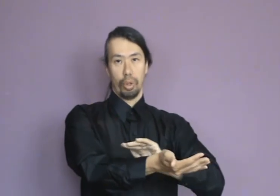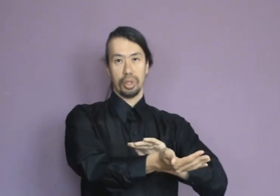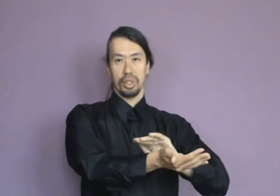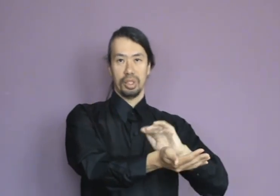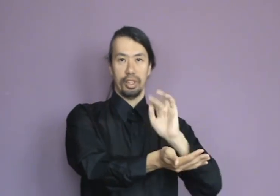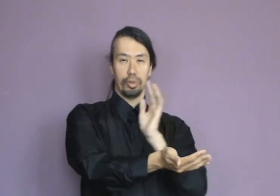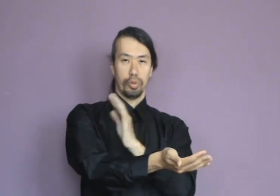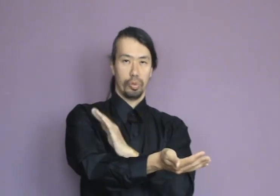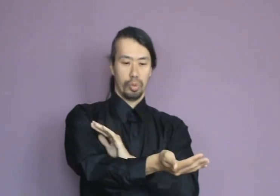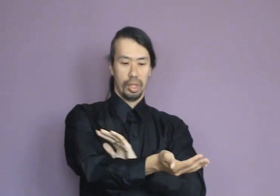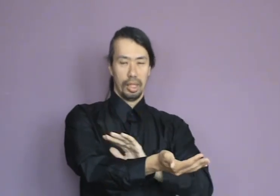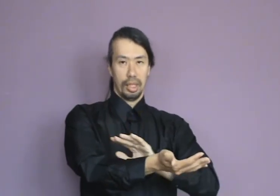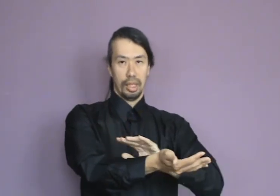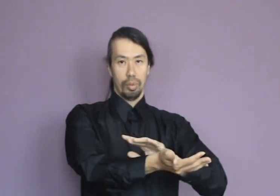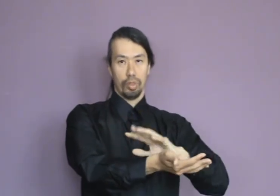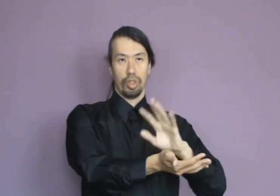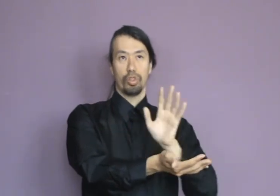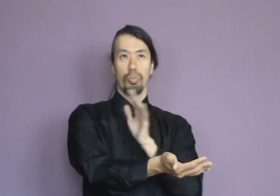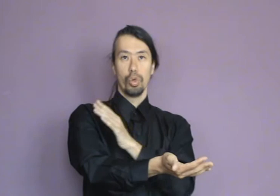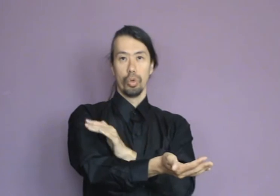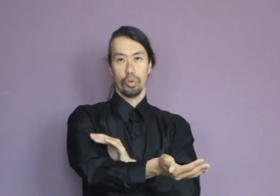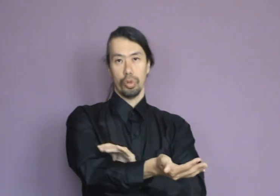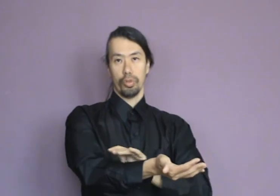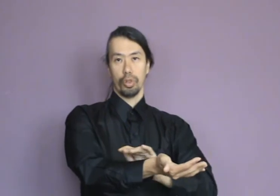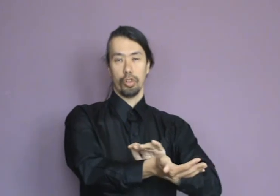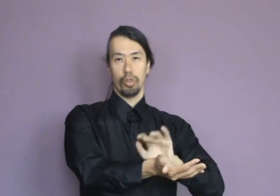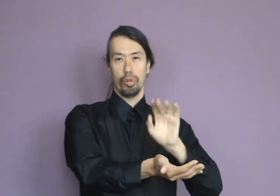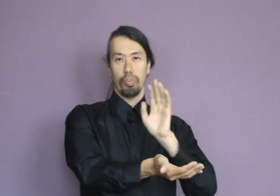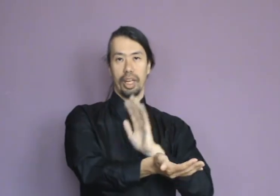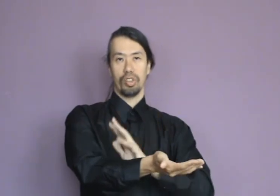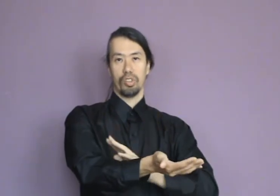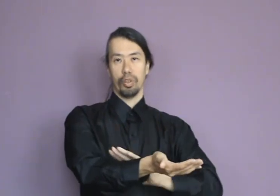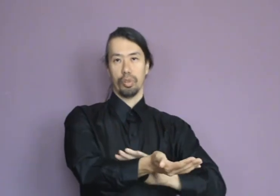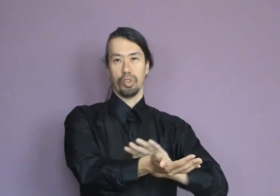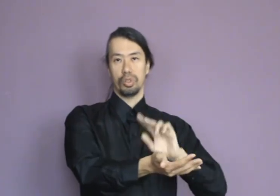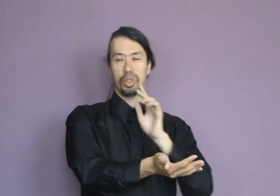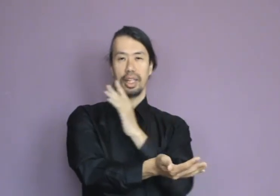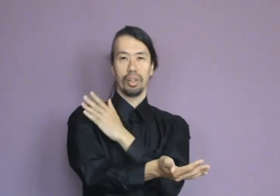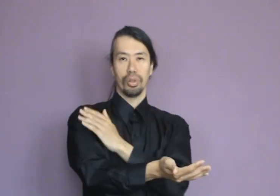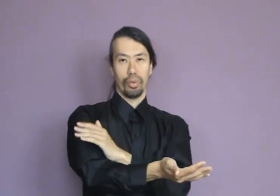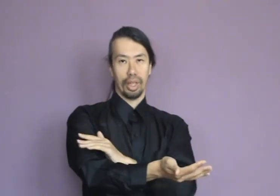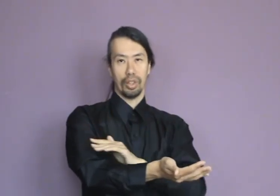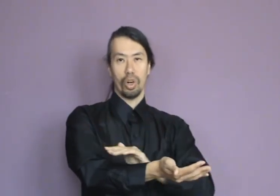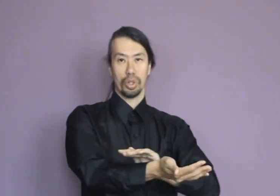blockage itself will start to move. Often the place itself will start to tingle or get hot.